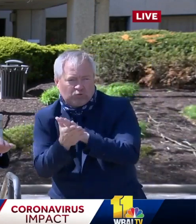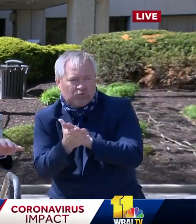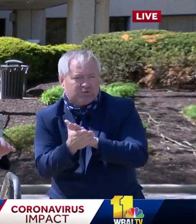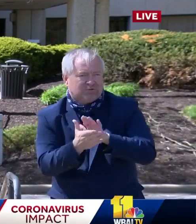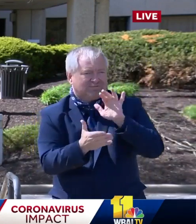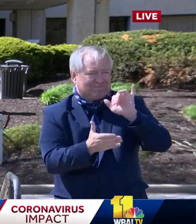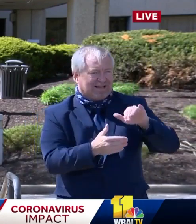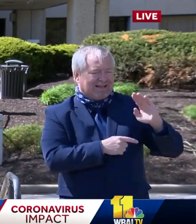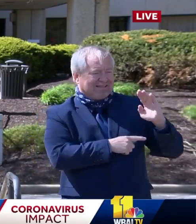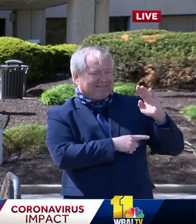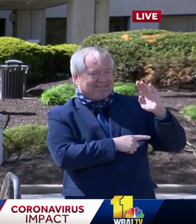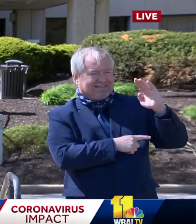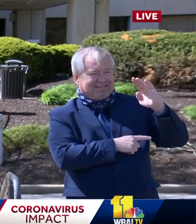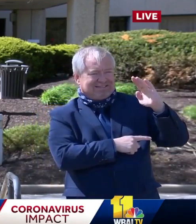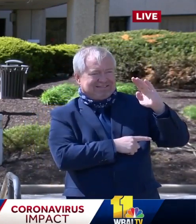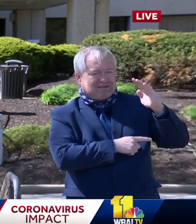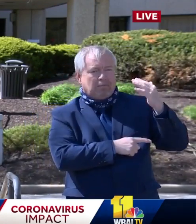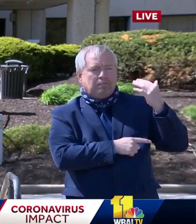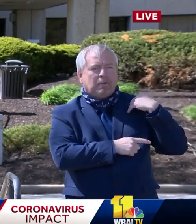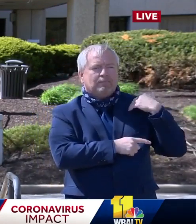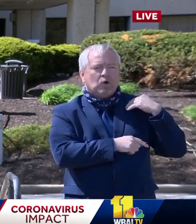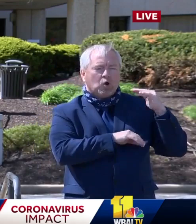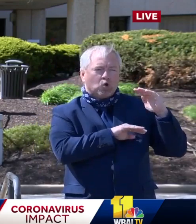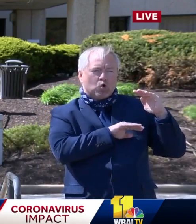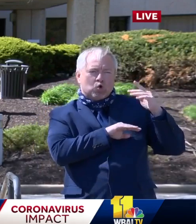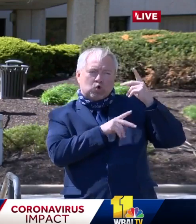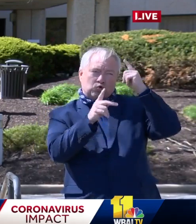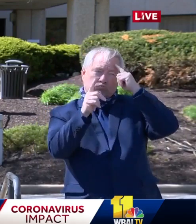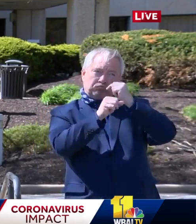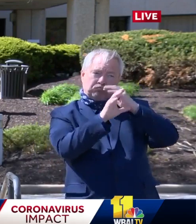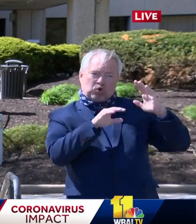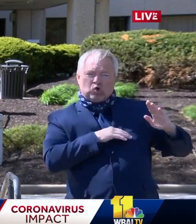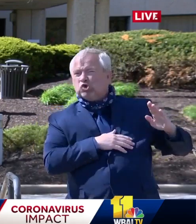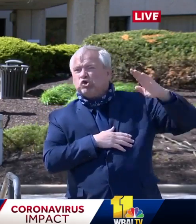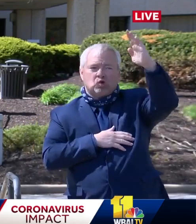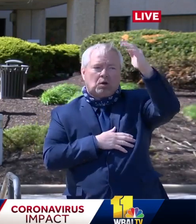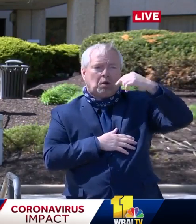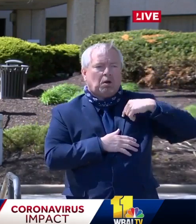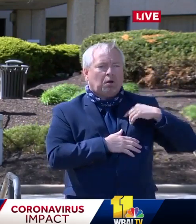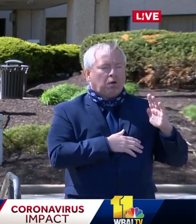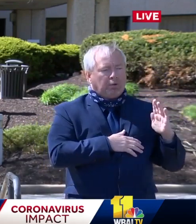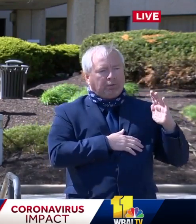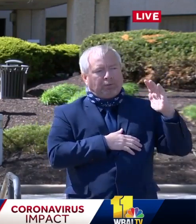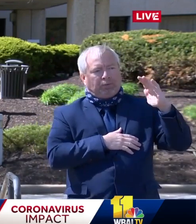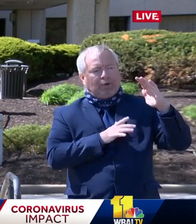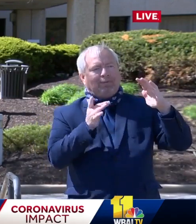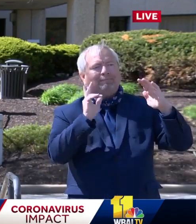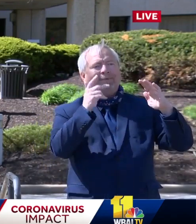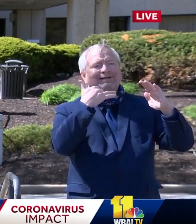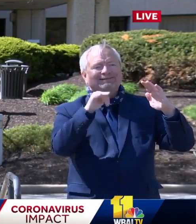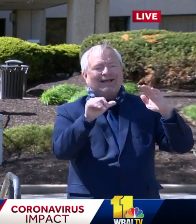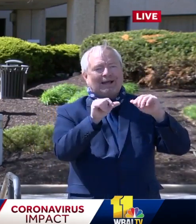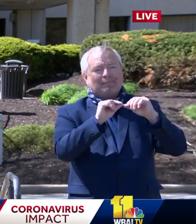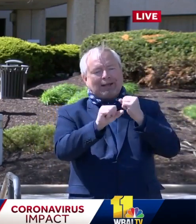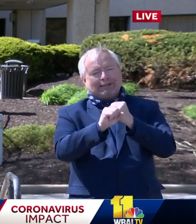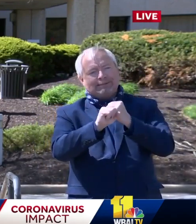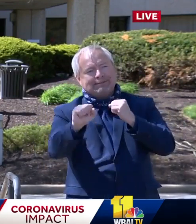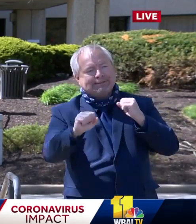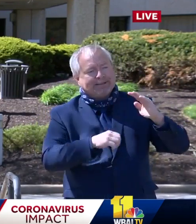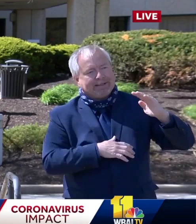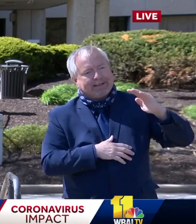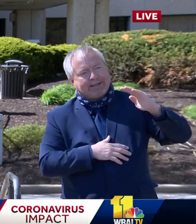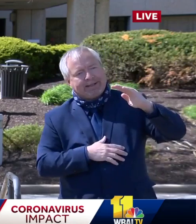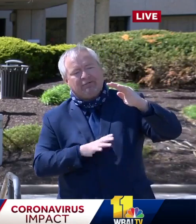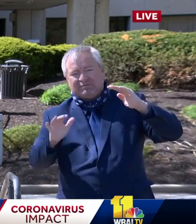also lengthen it. We didn't have the spike or the high, high numbers that you saw in other places. But, well, I'm as anxious as anybody